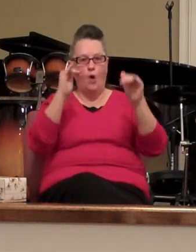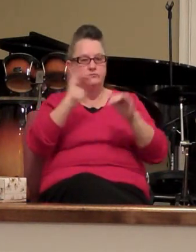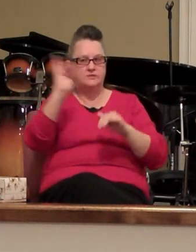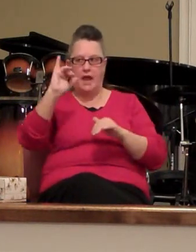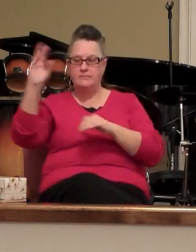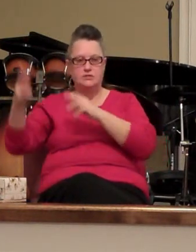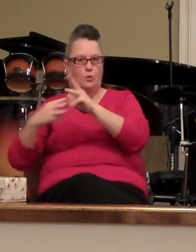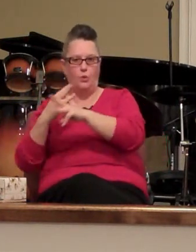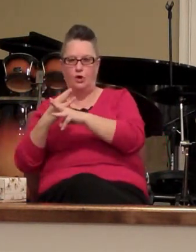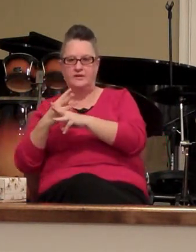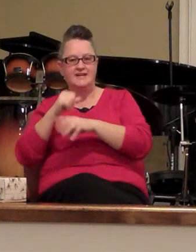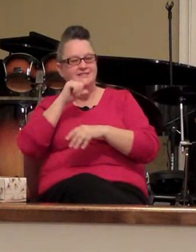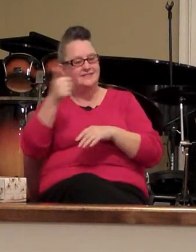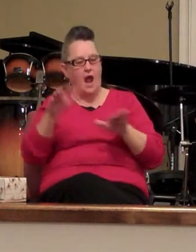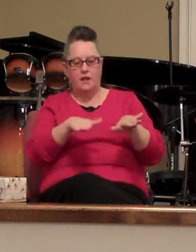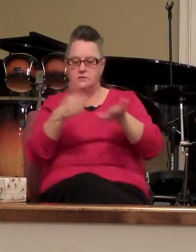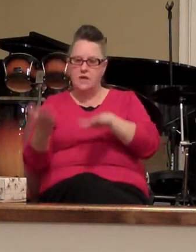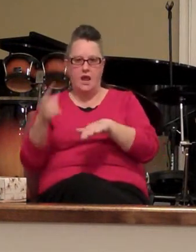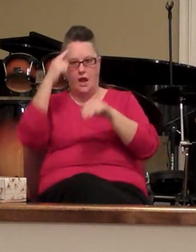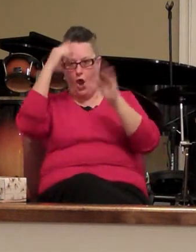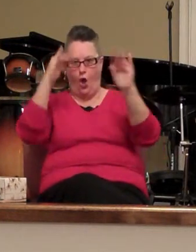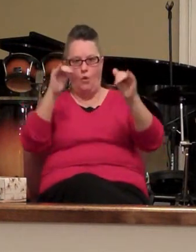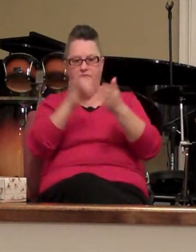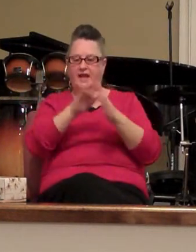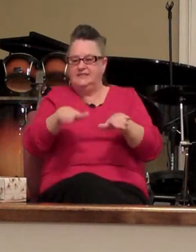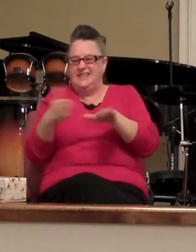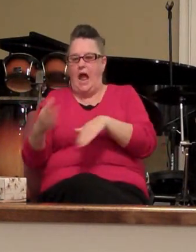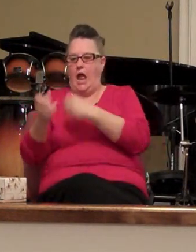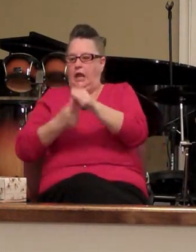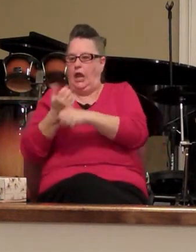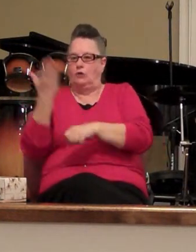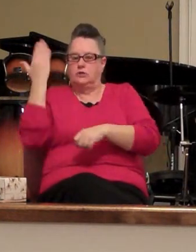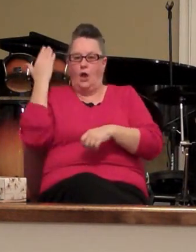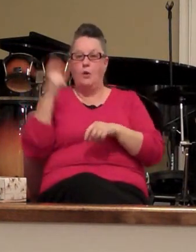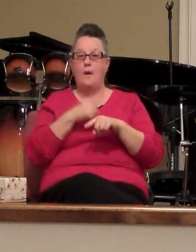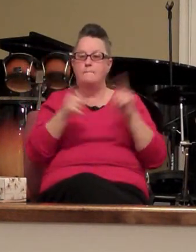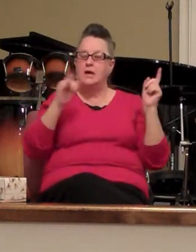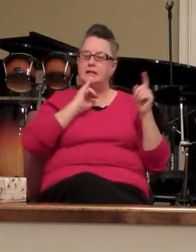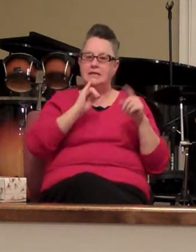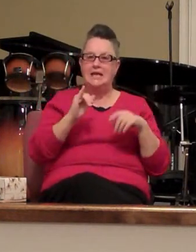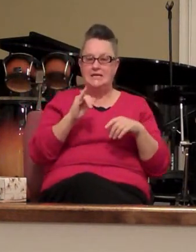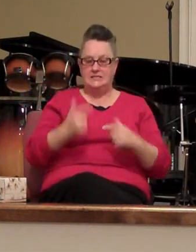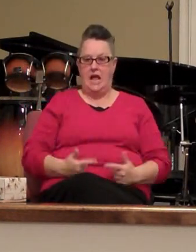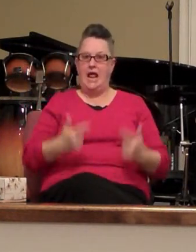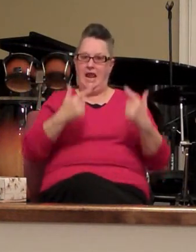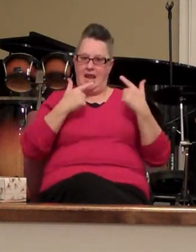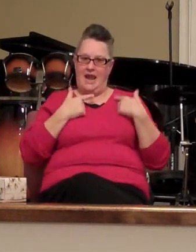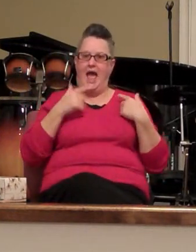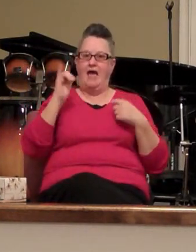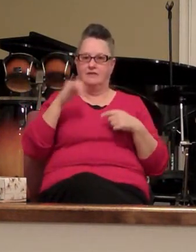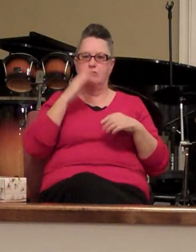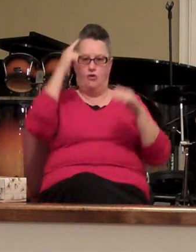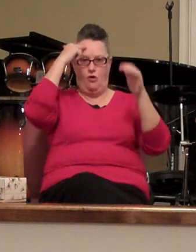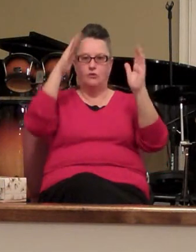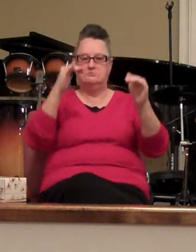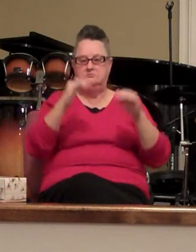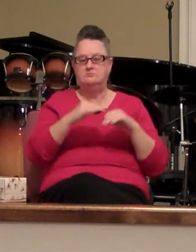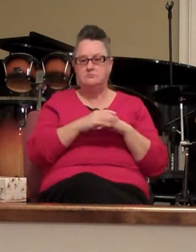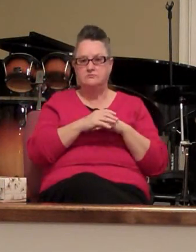This is not a dead hope that died years ago but it is a lively hope. John